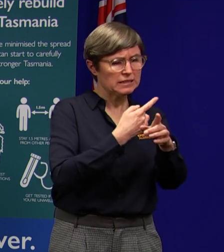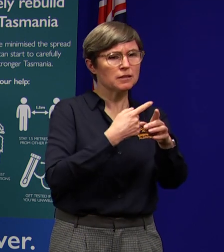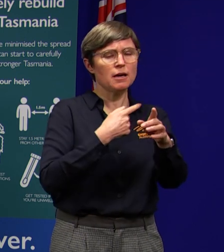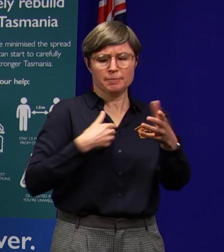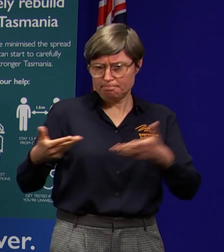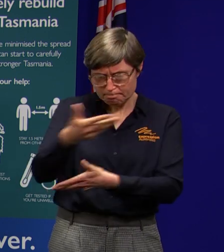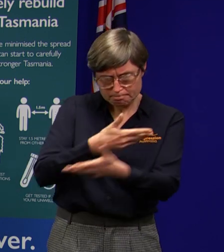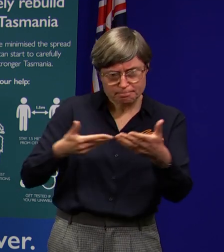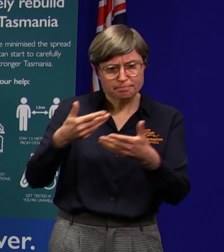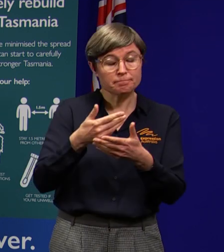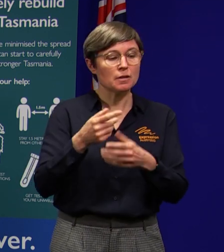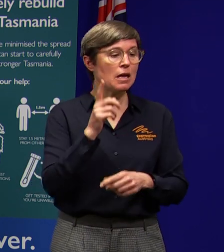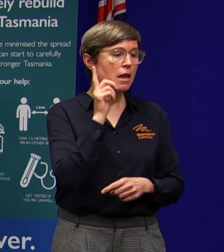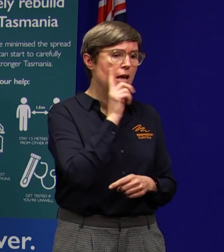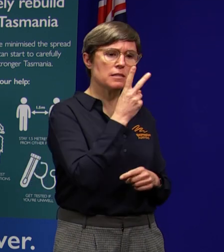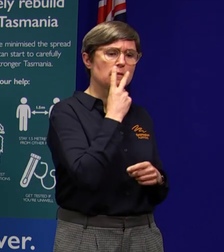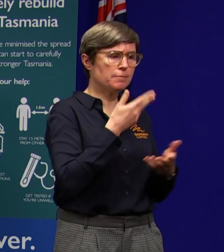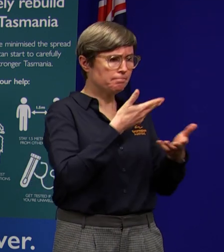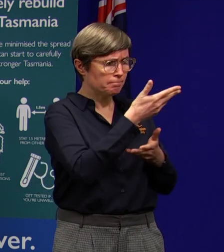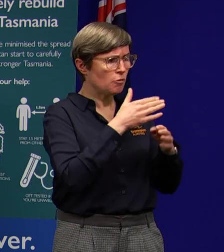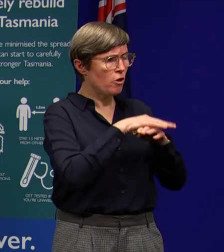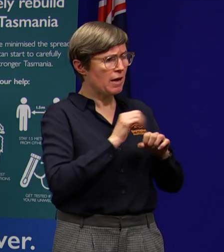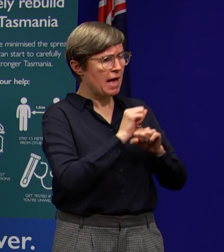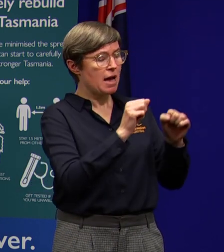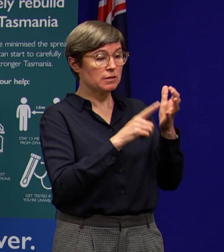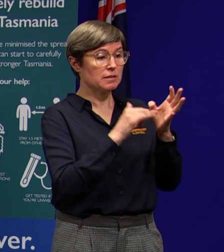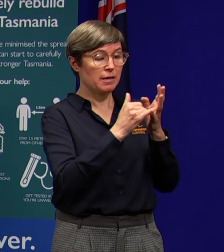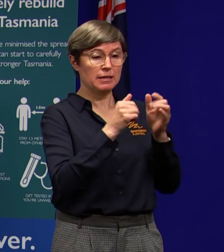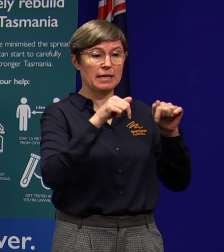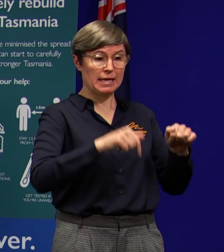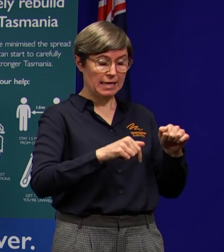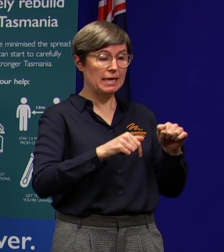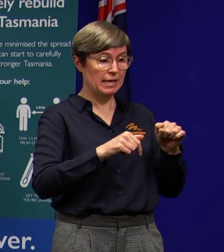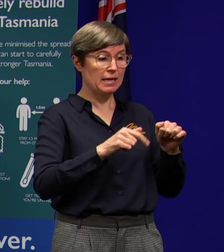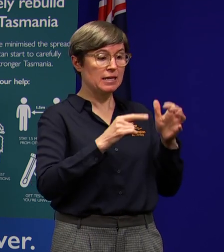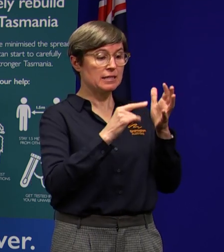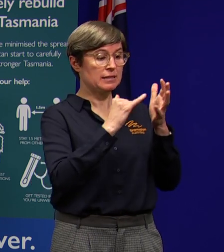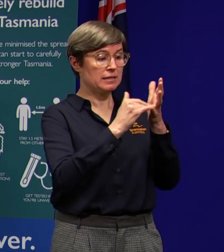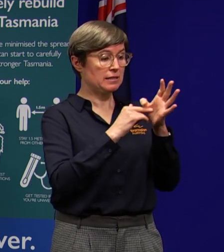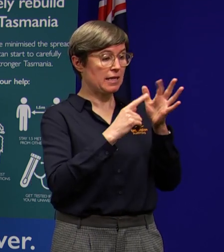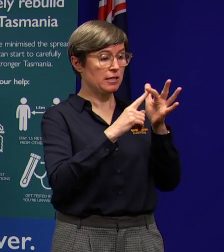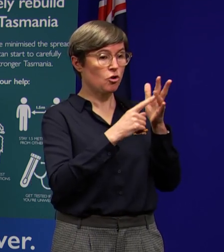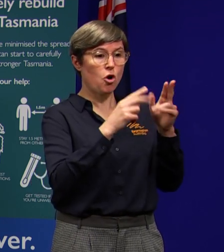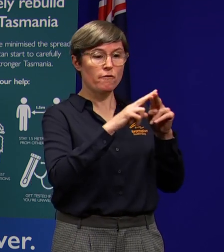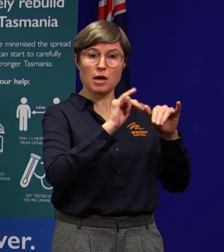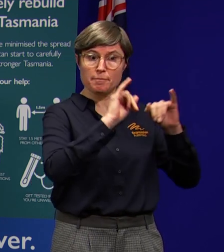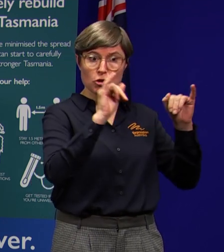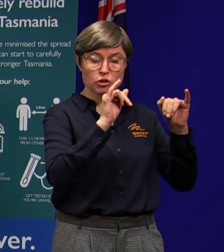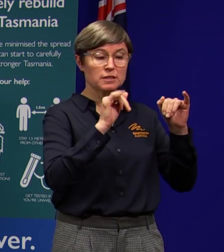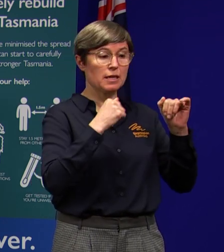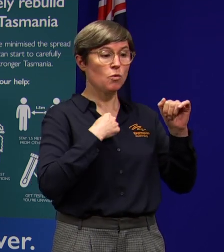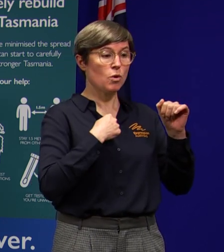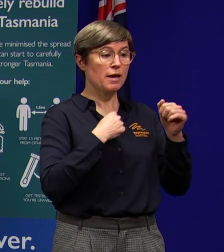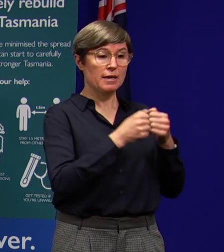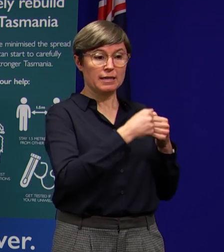night in terms of our state of emergency status. The state of emergency was extended for a period of four